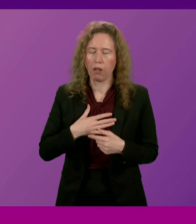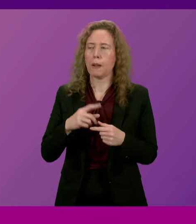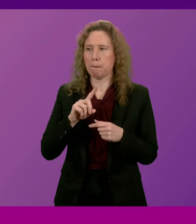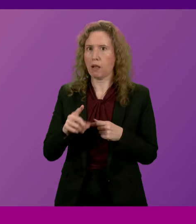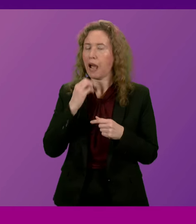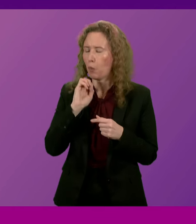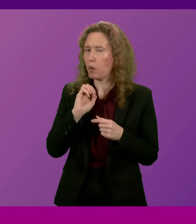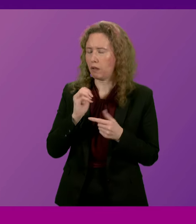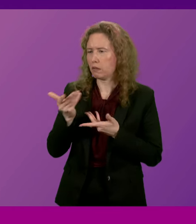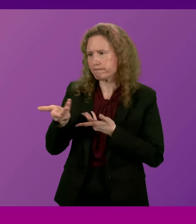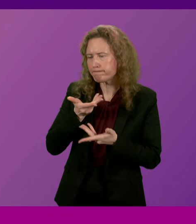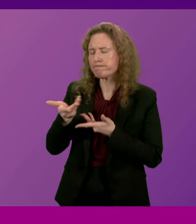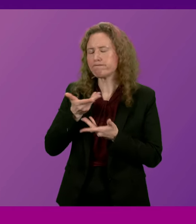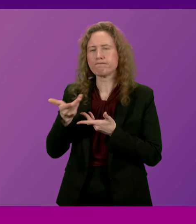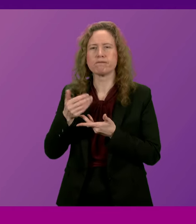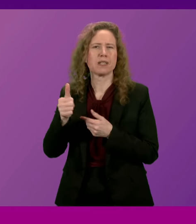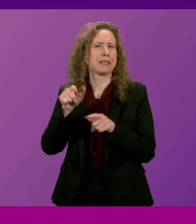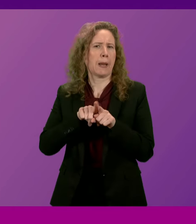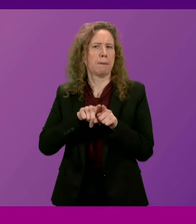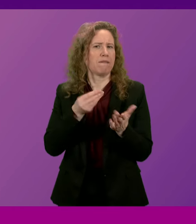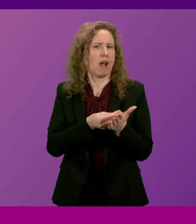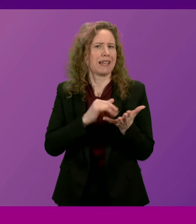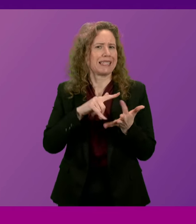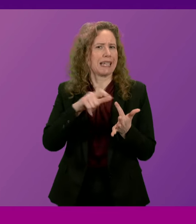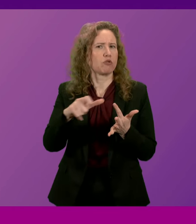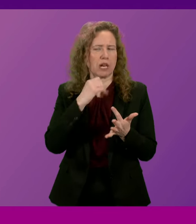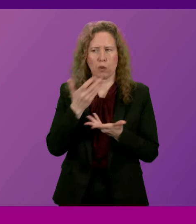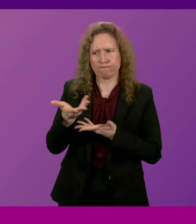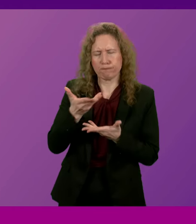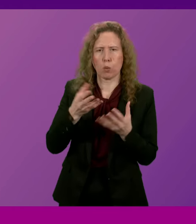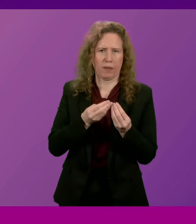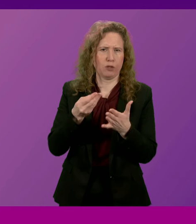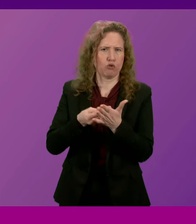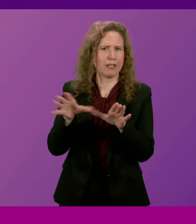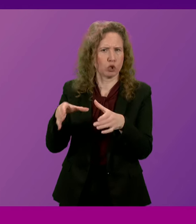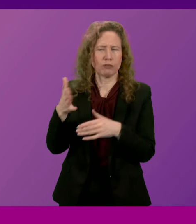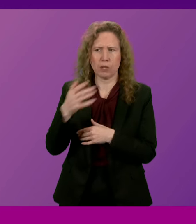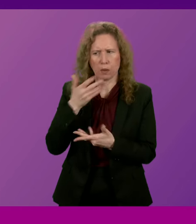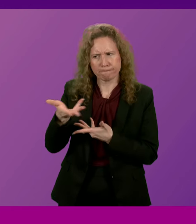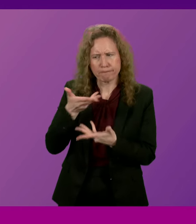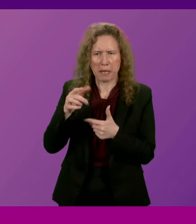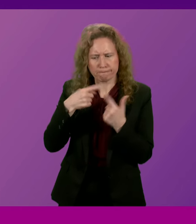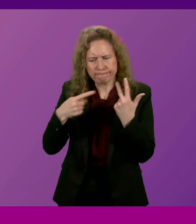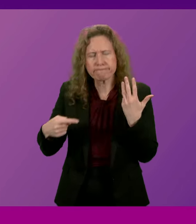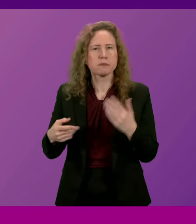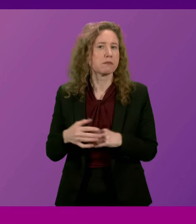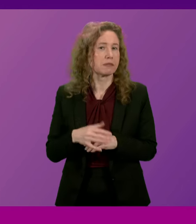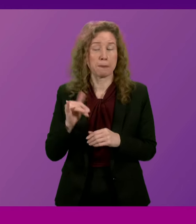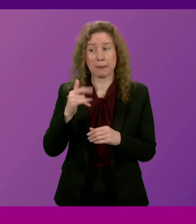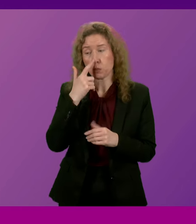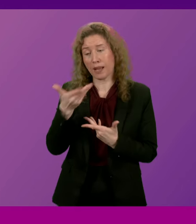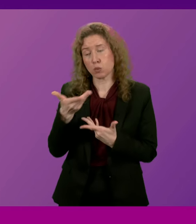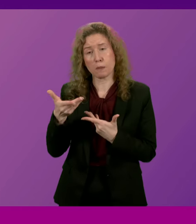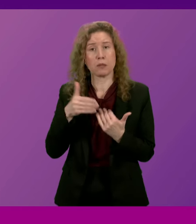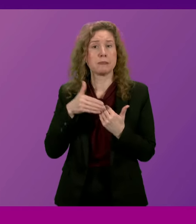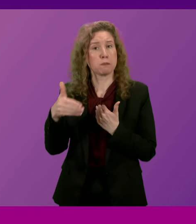I will engage constructively, as I know the Finance Secretary is doing so, with the Treasury on these points. And we can perhaps discuss